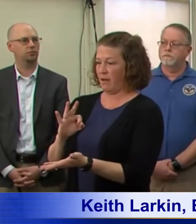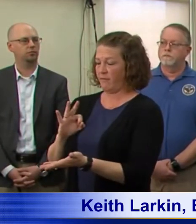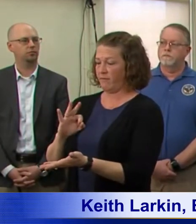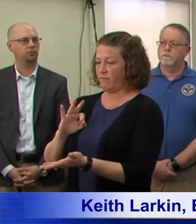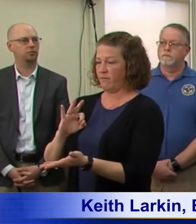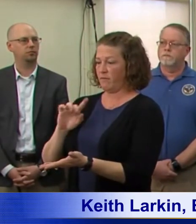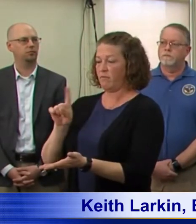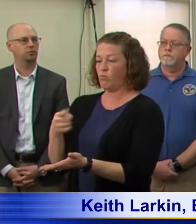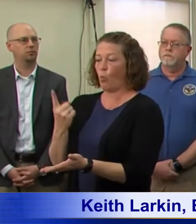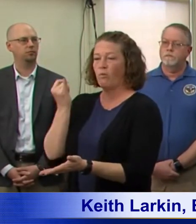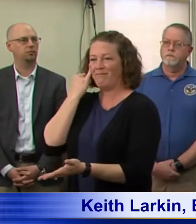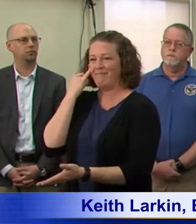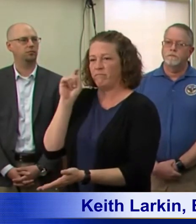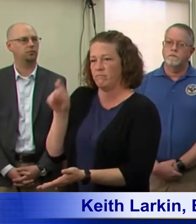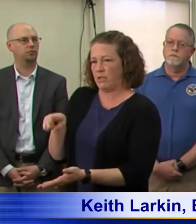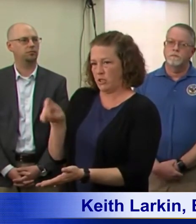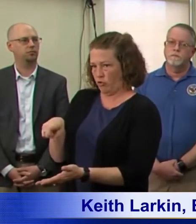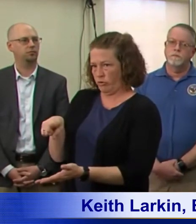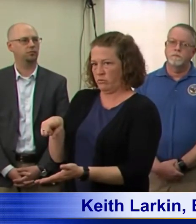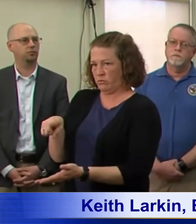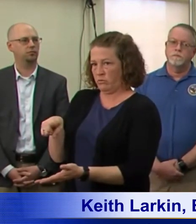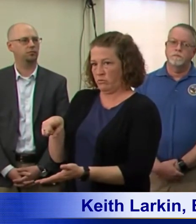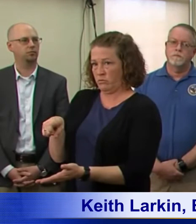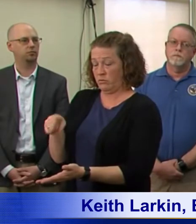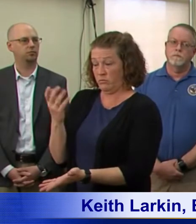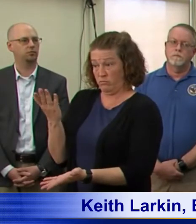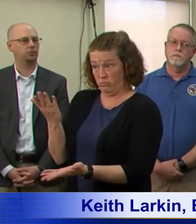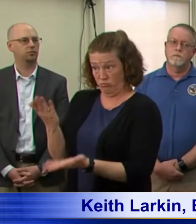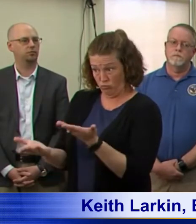if conditions require, we may close those offices completely.